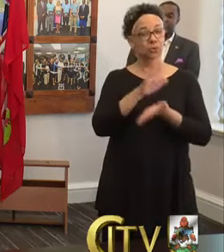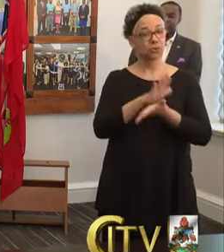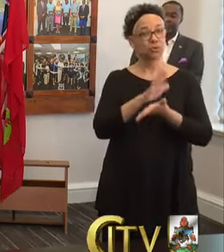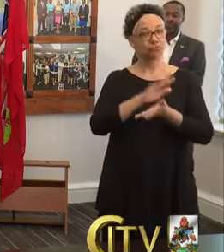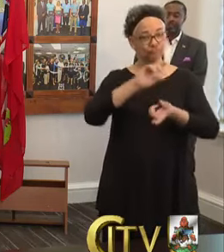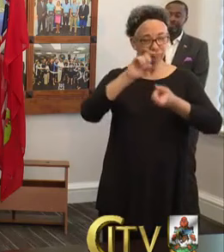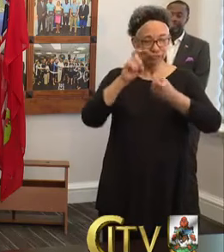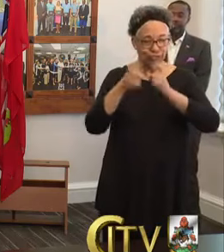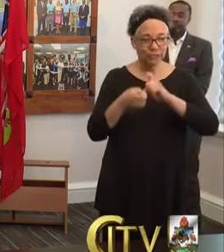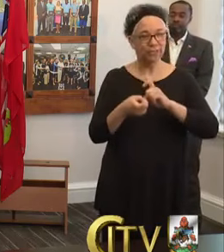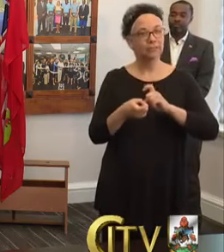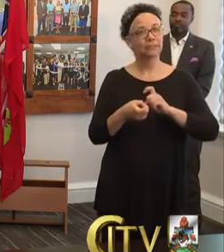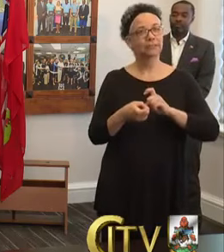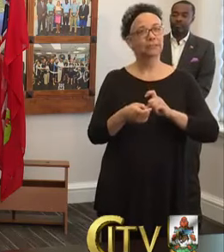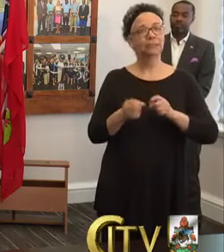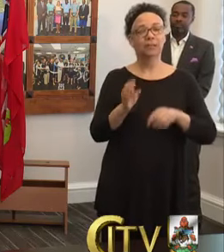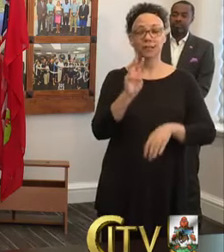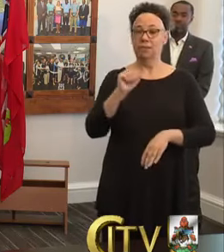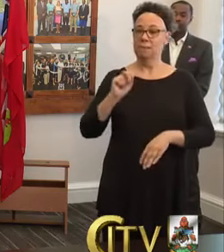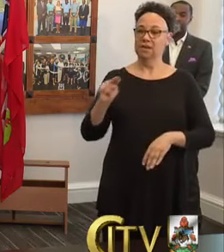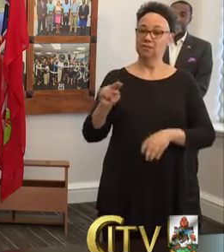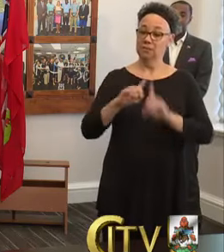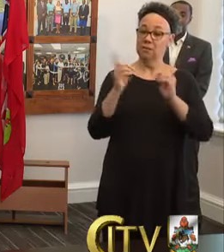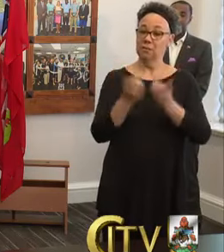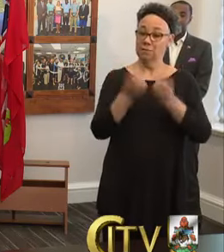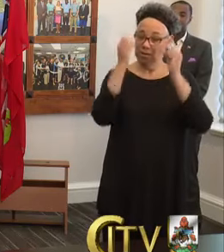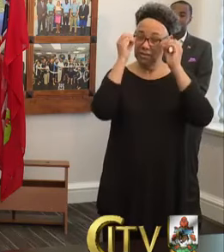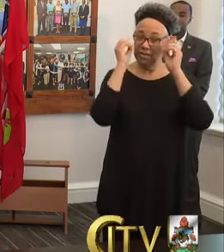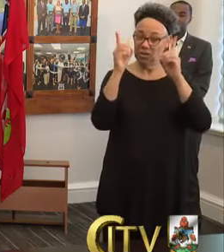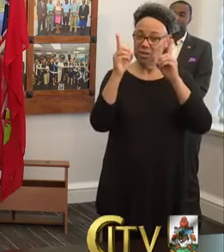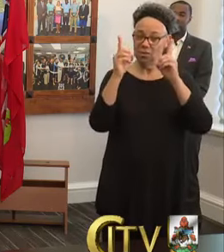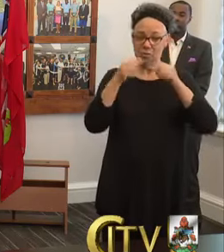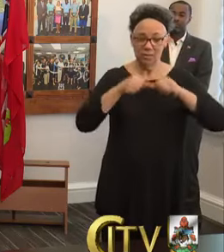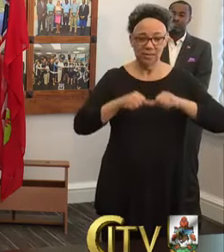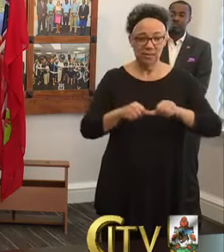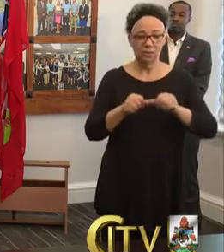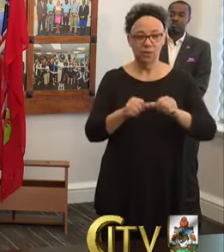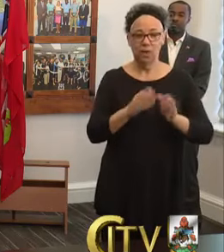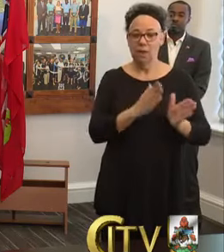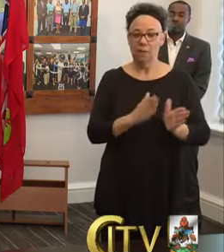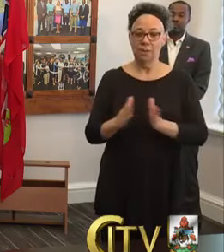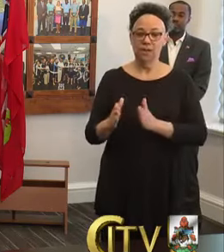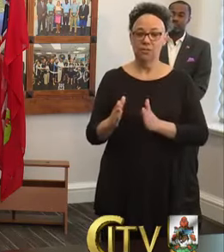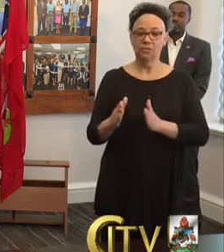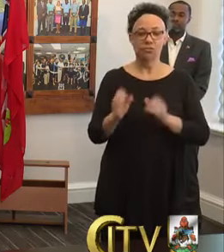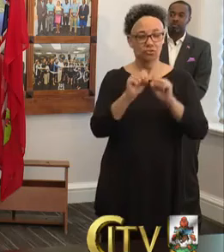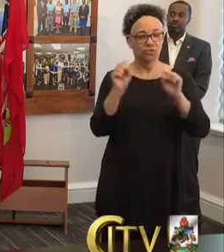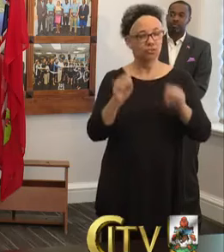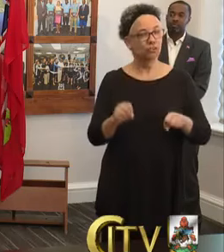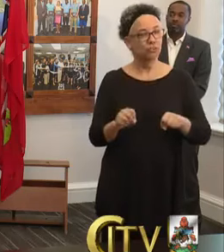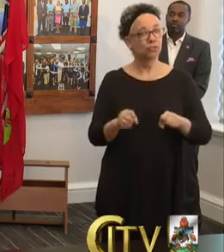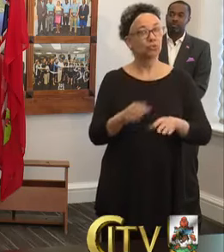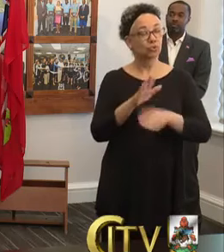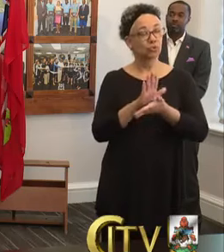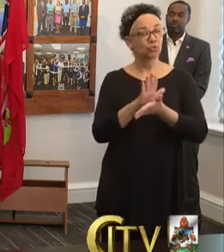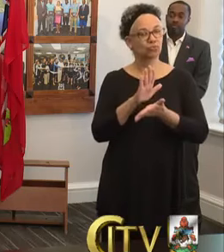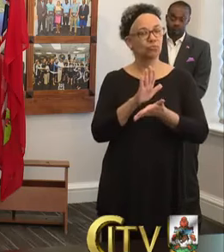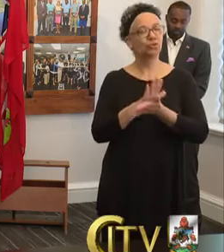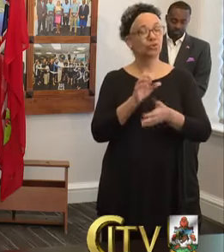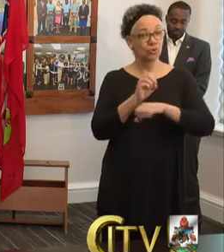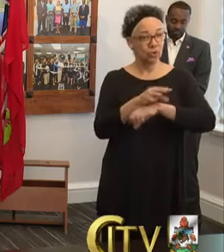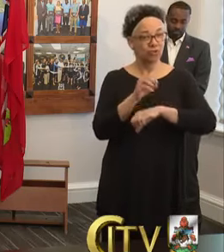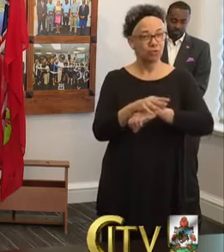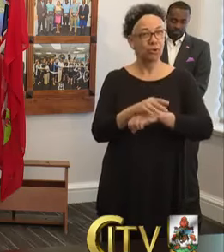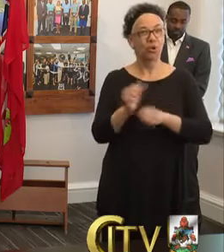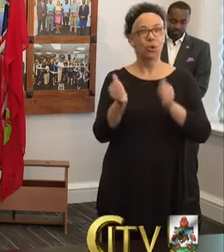The Ministry and the Department of Education will be proceeding with plans for strategy and school redesign consultancy using remote communication